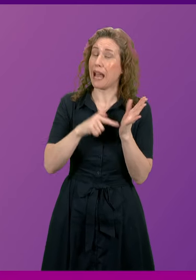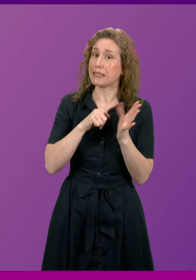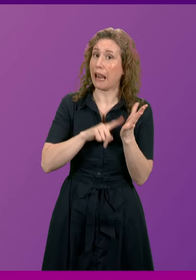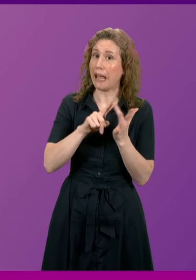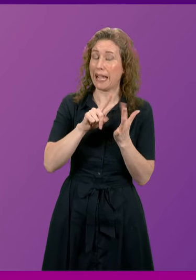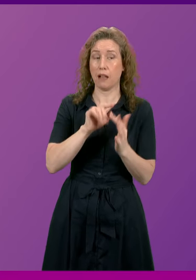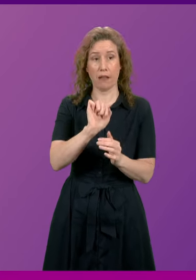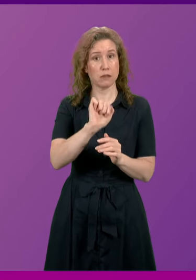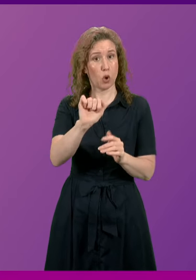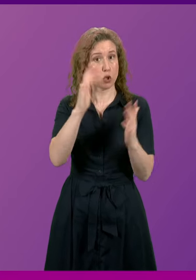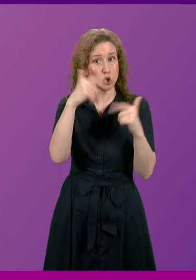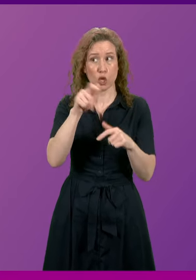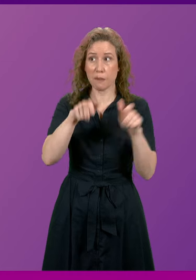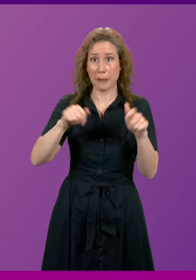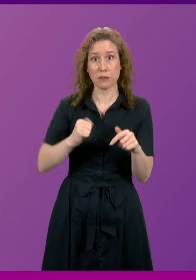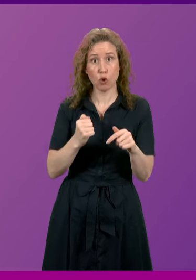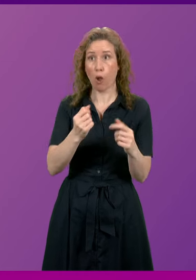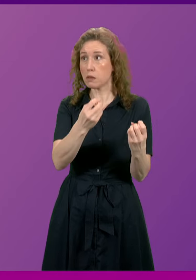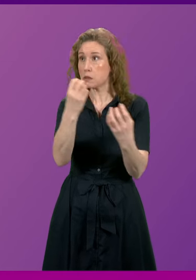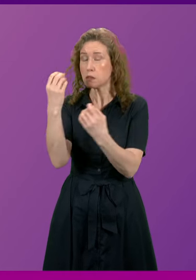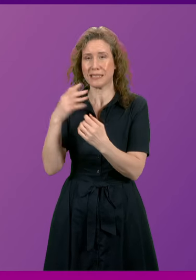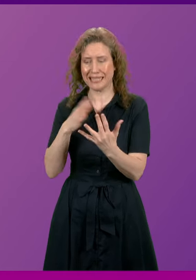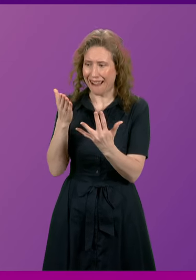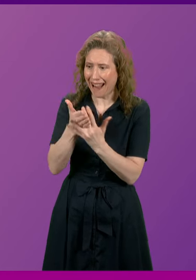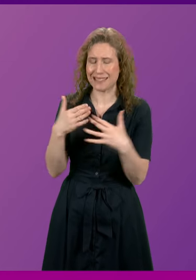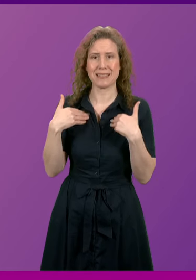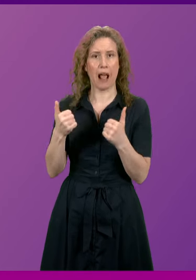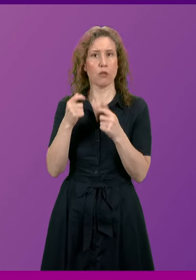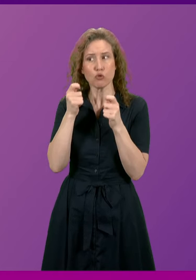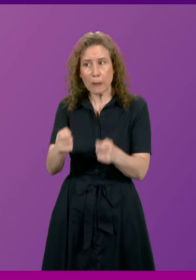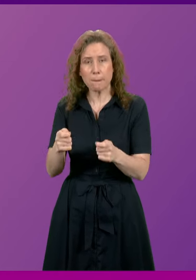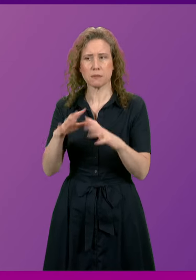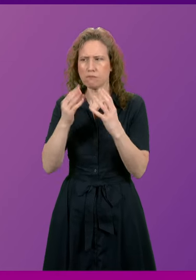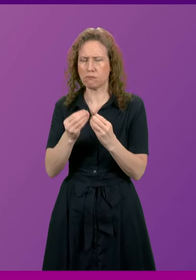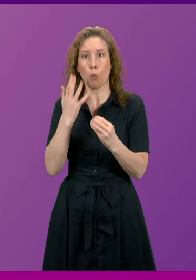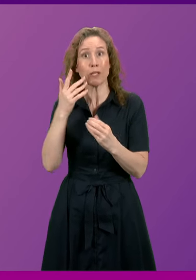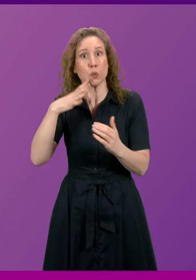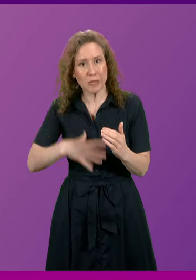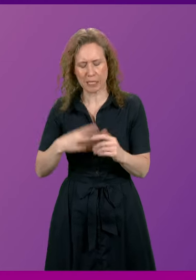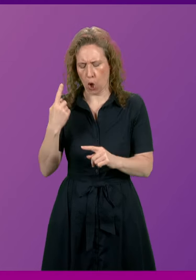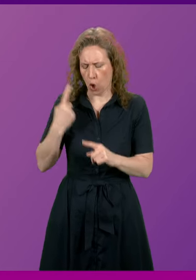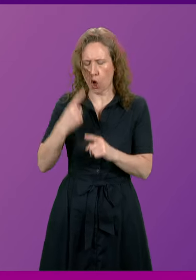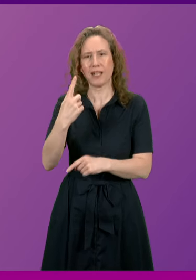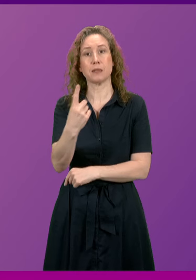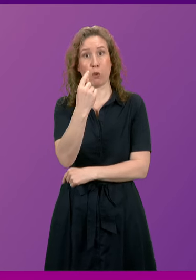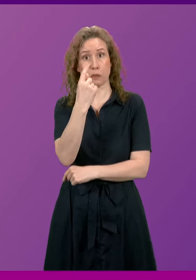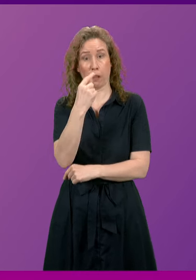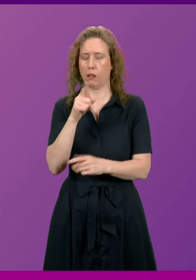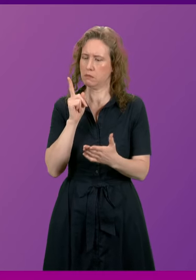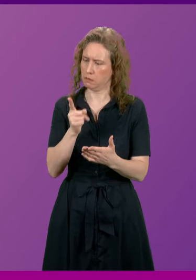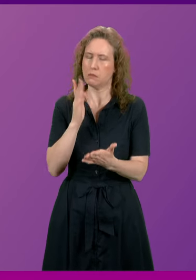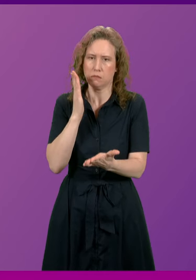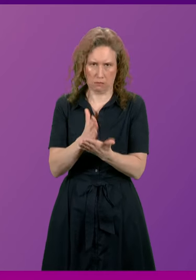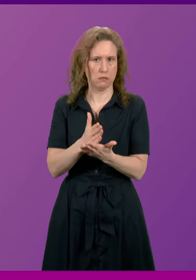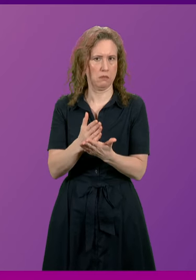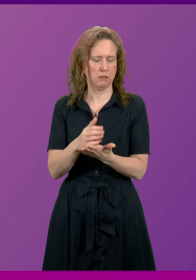the concerns of people in Scotland of getting access to health care treatment when they need it and at the earliest possible opportunity will